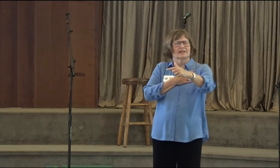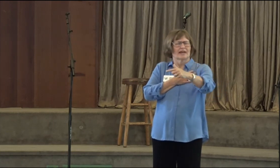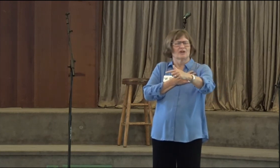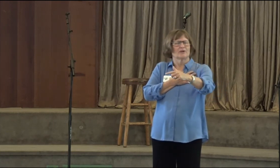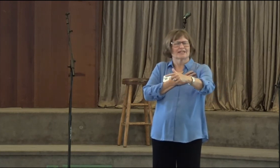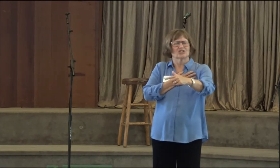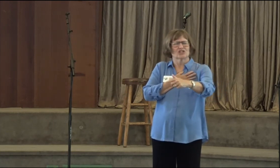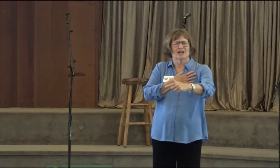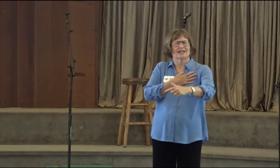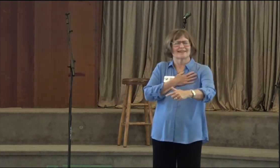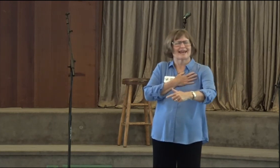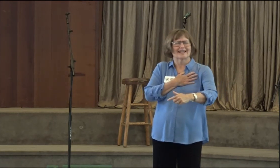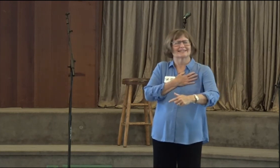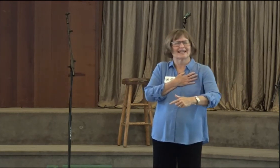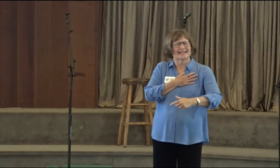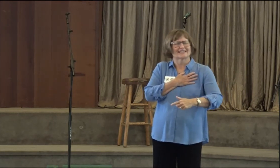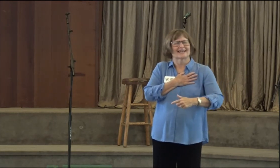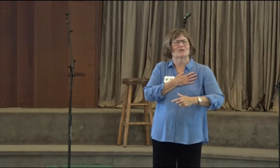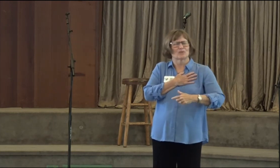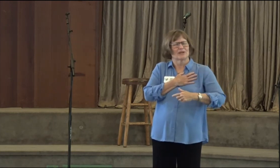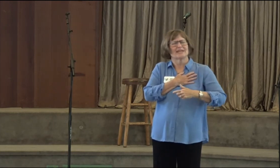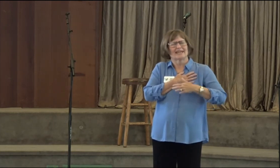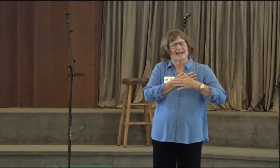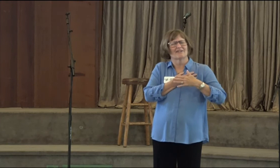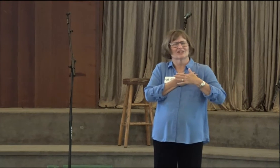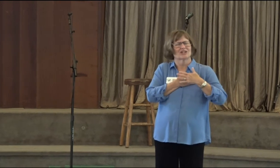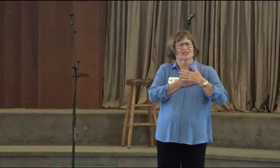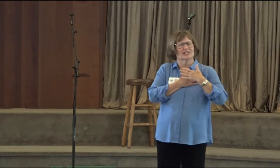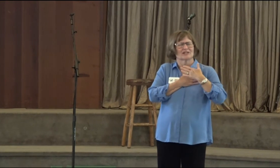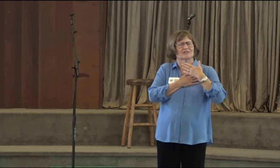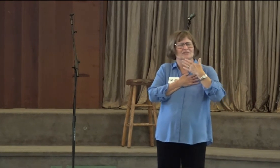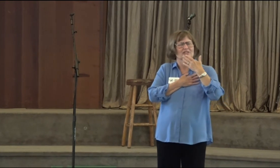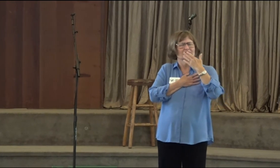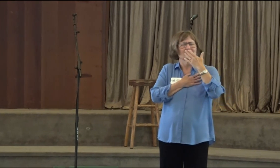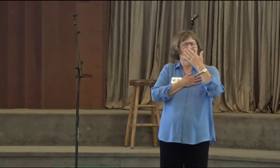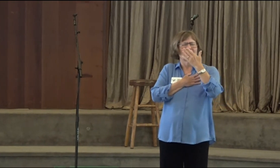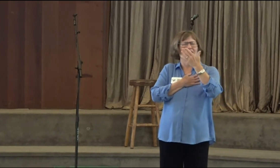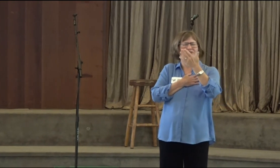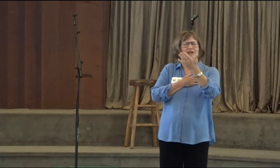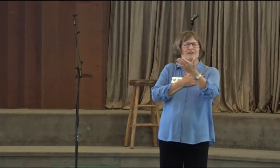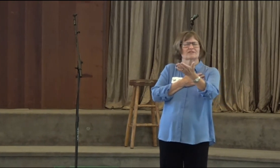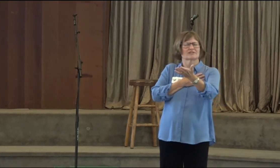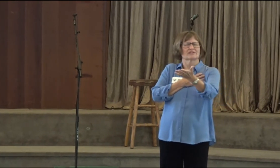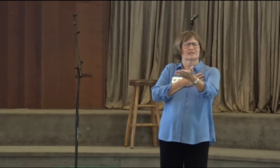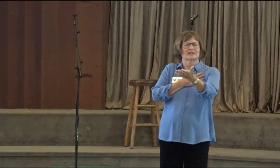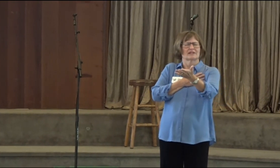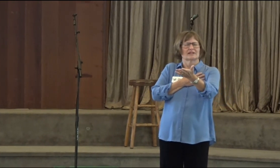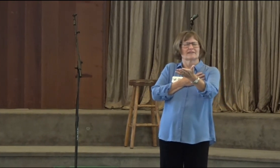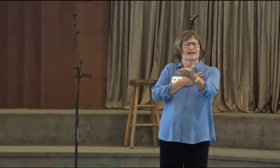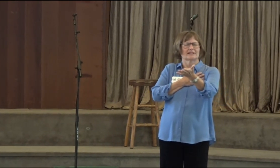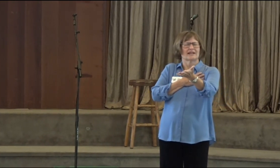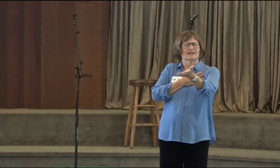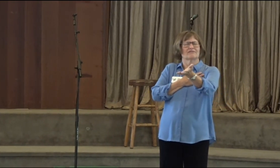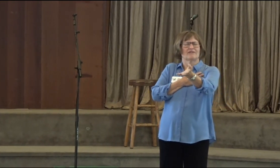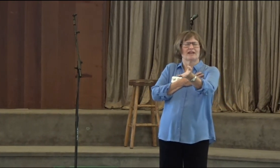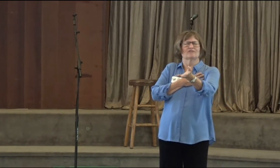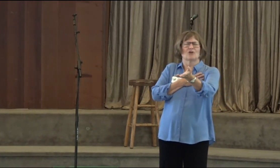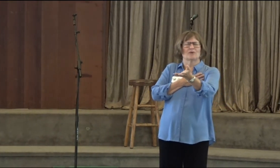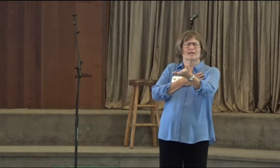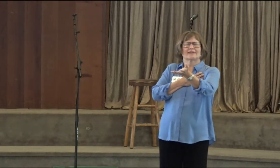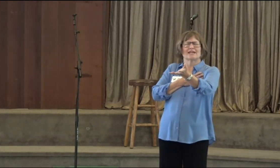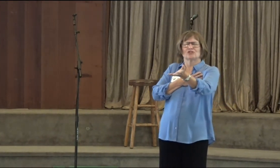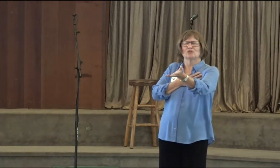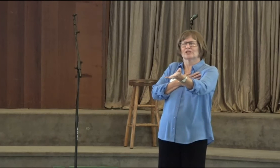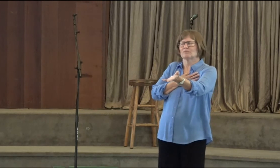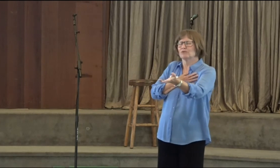and we can shine that light that we have in ourselves onto others, that light of faith,